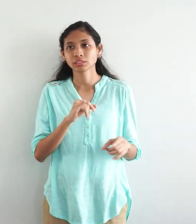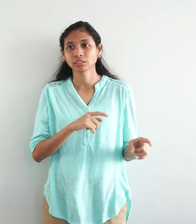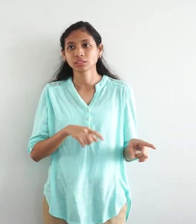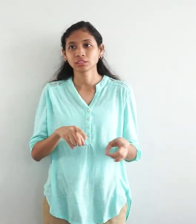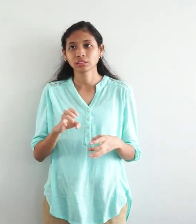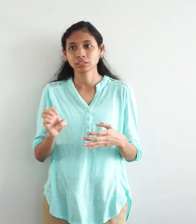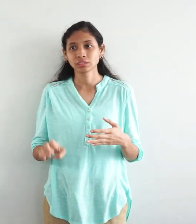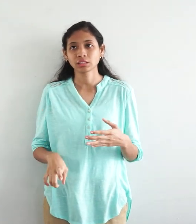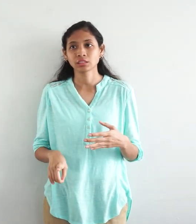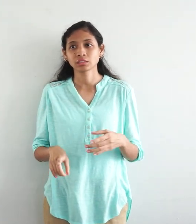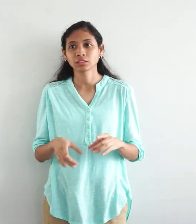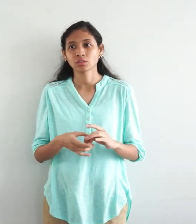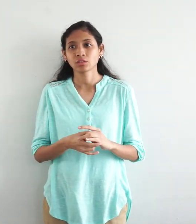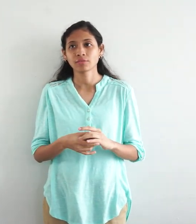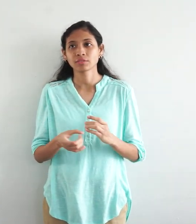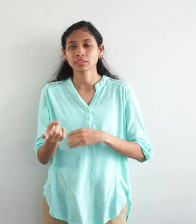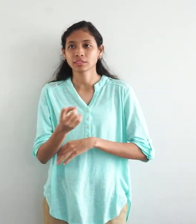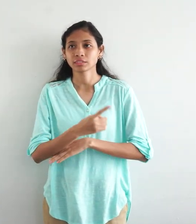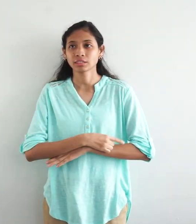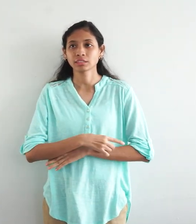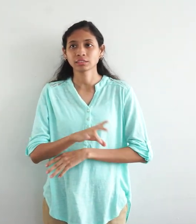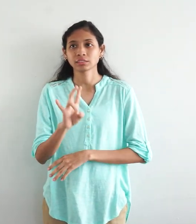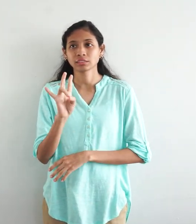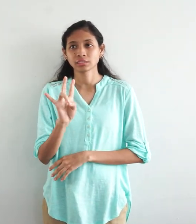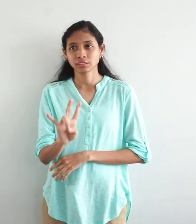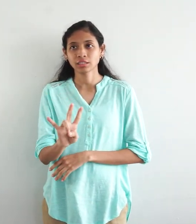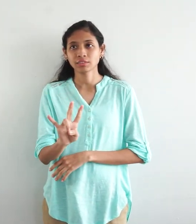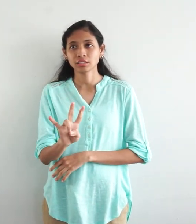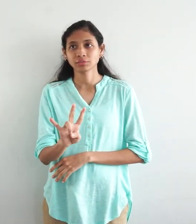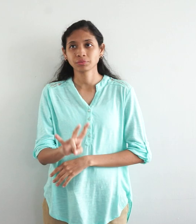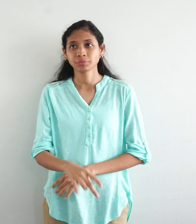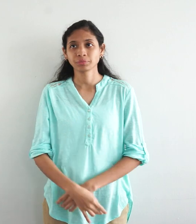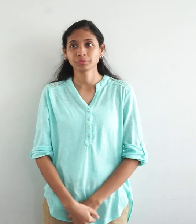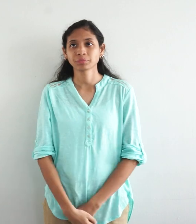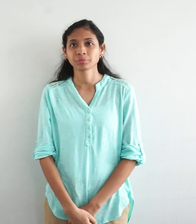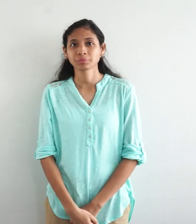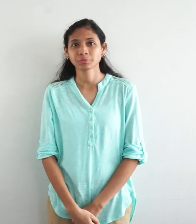the end of day seven. Amen. Thank